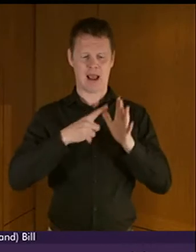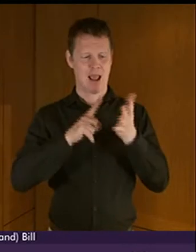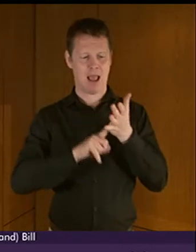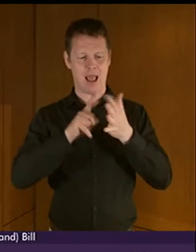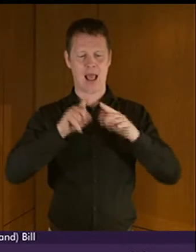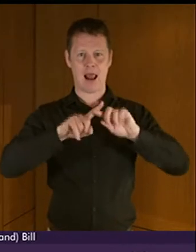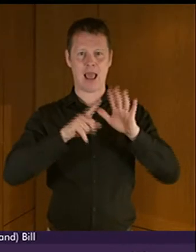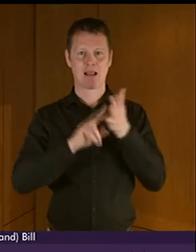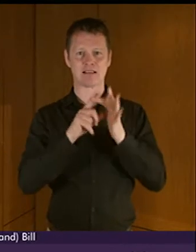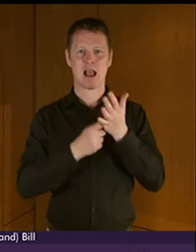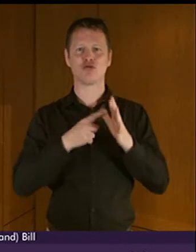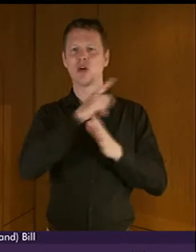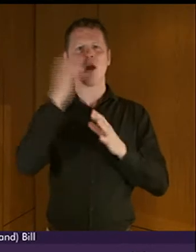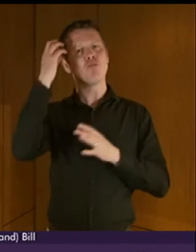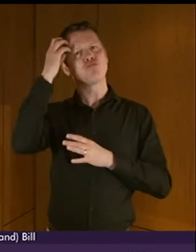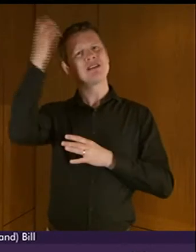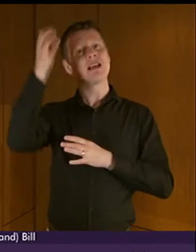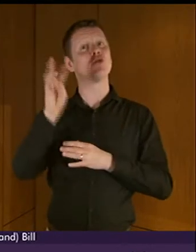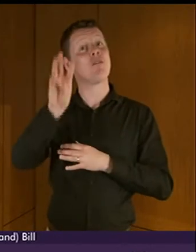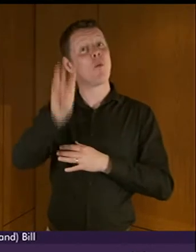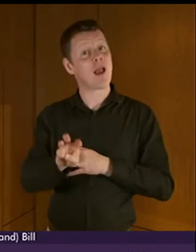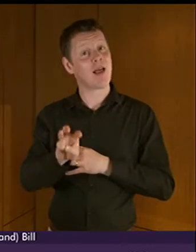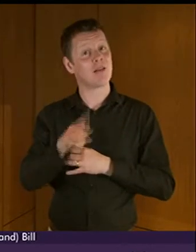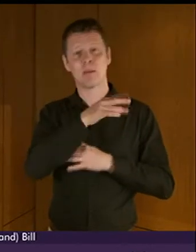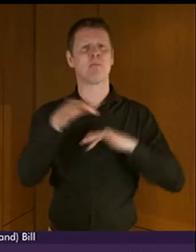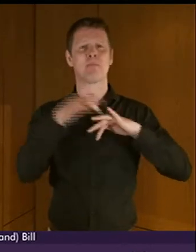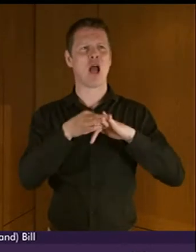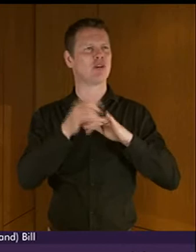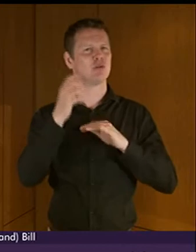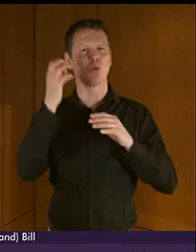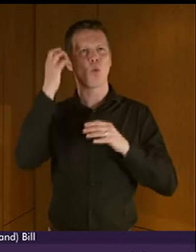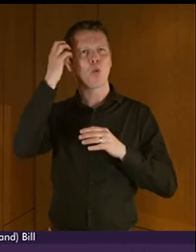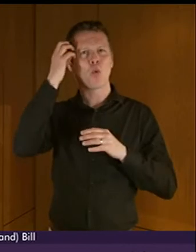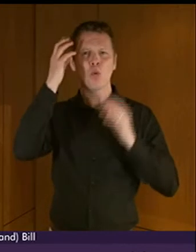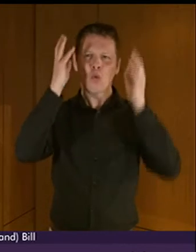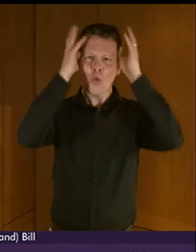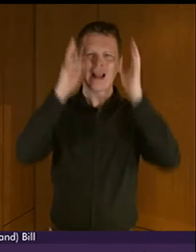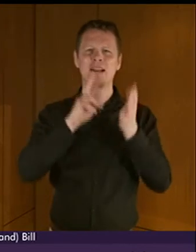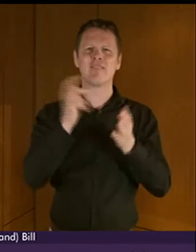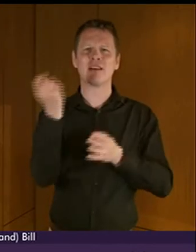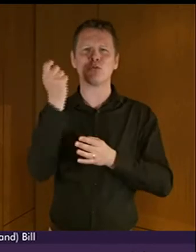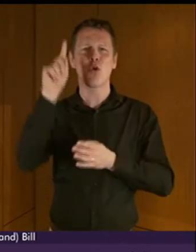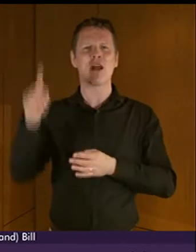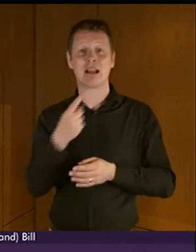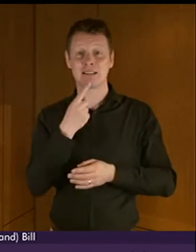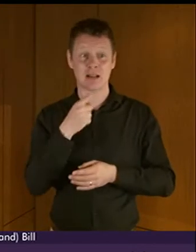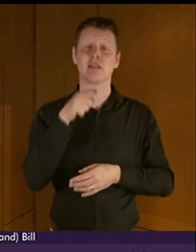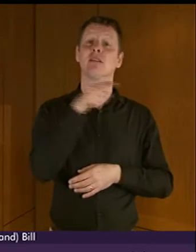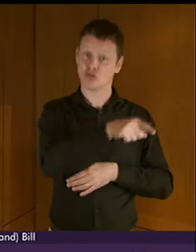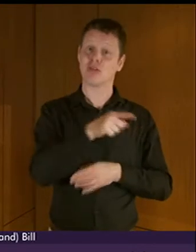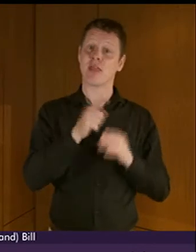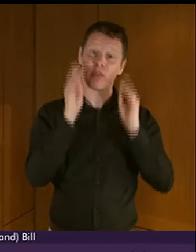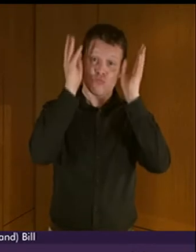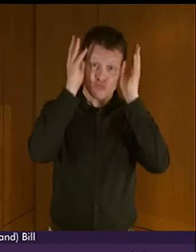princess of Wales who married a son of Queen Victoria and it was said that the princess learned fingerspelling